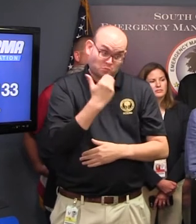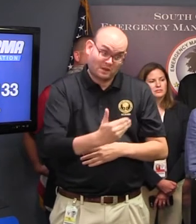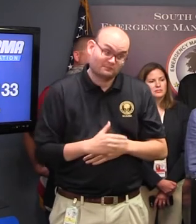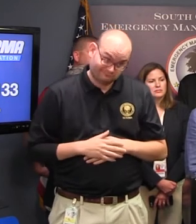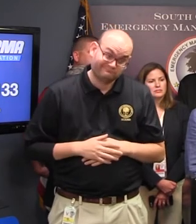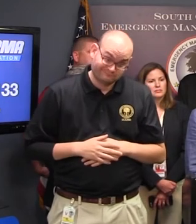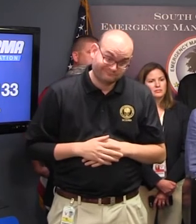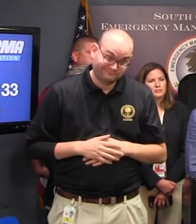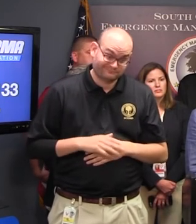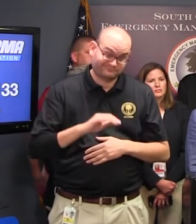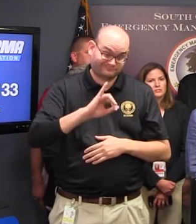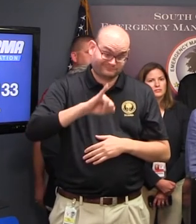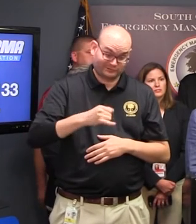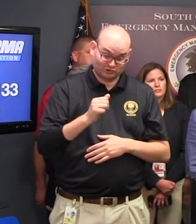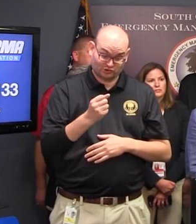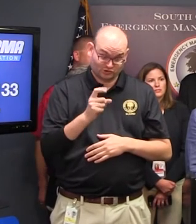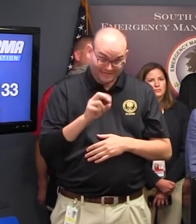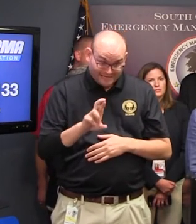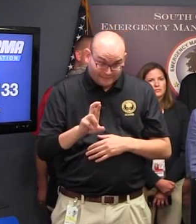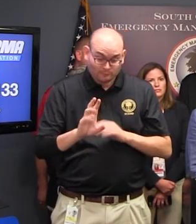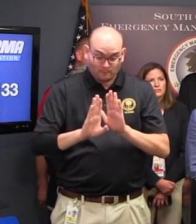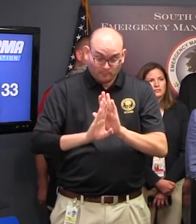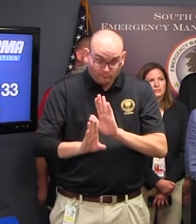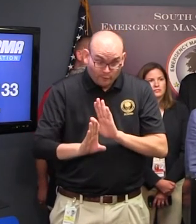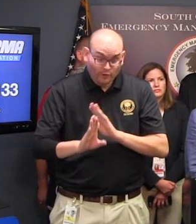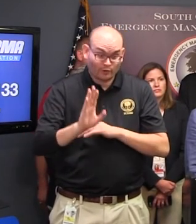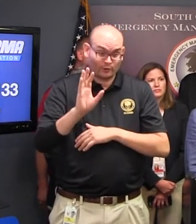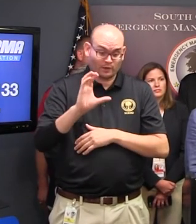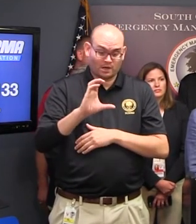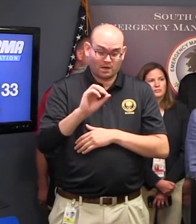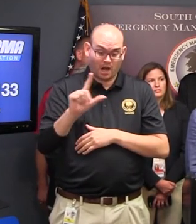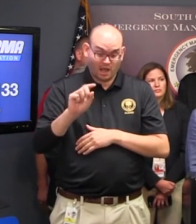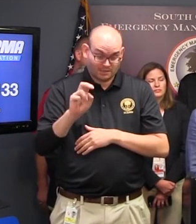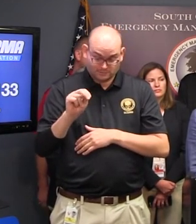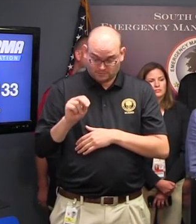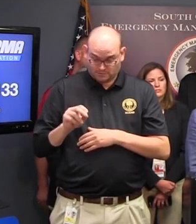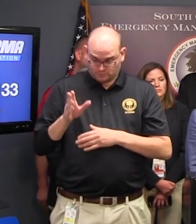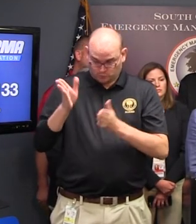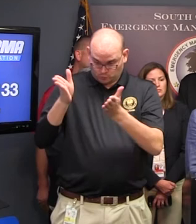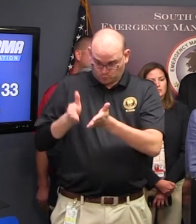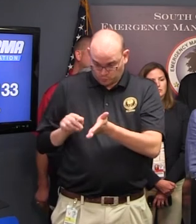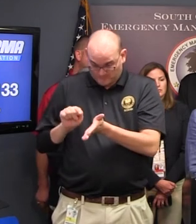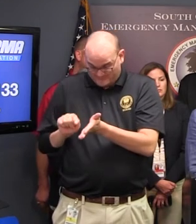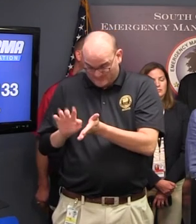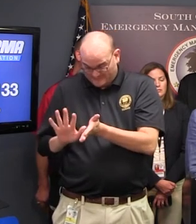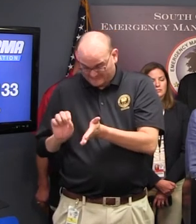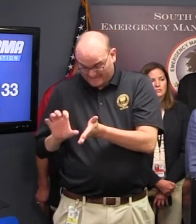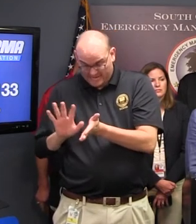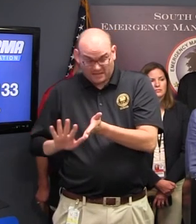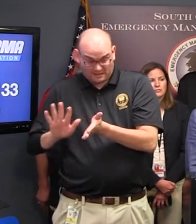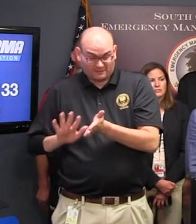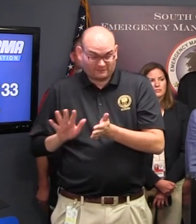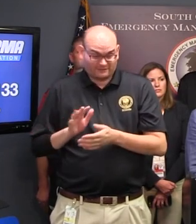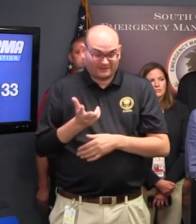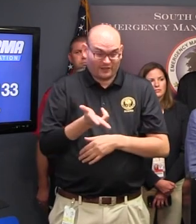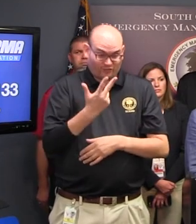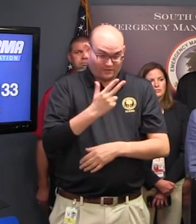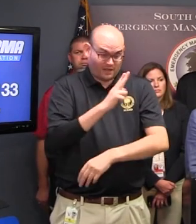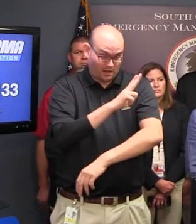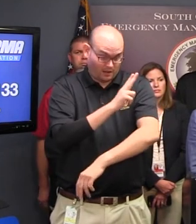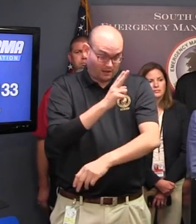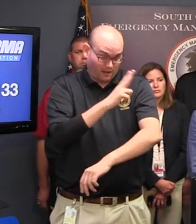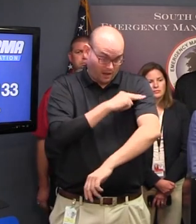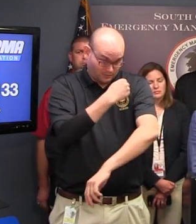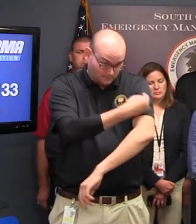in Jasper, Beaufort and Colleton County That included three hospitals, two of those hospitals, Beaufort Memorial and Coastal